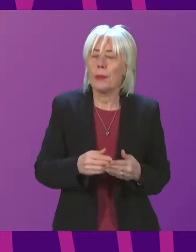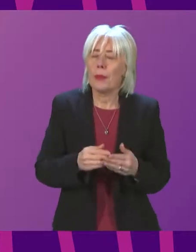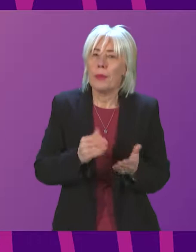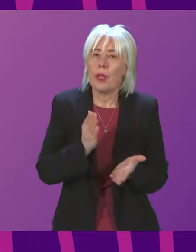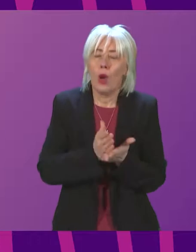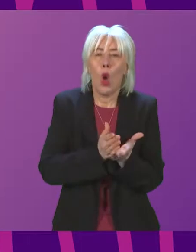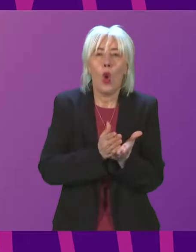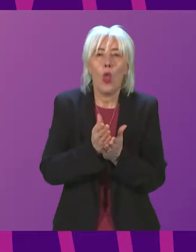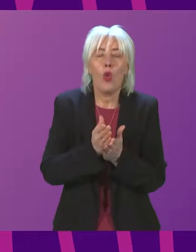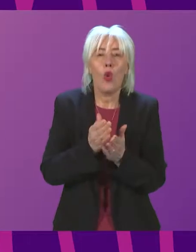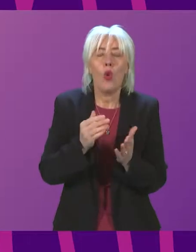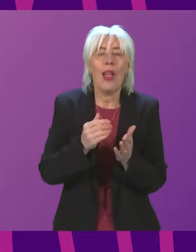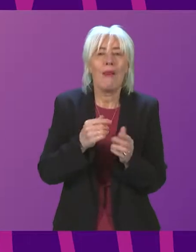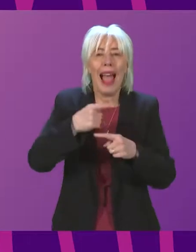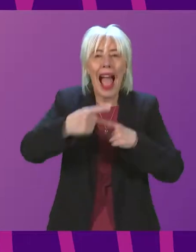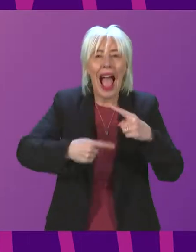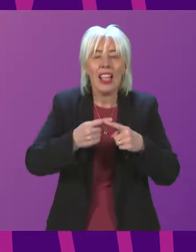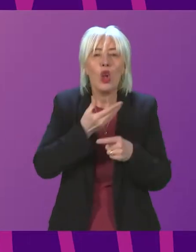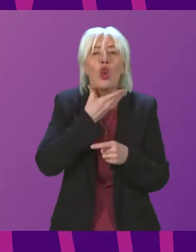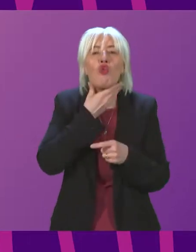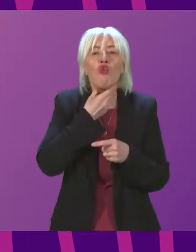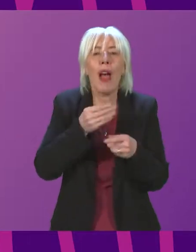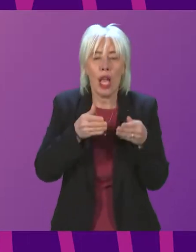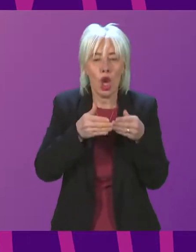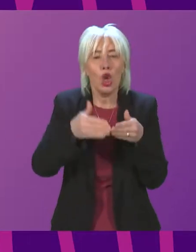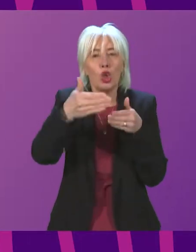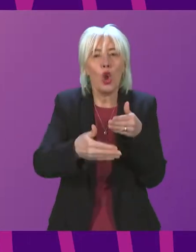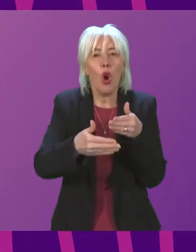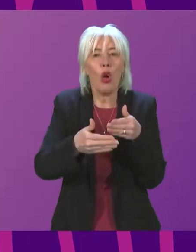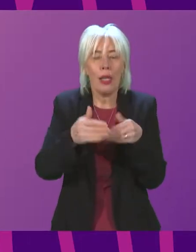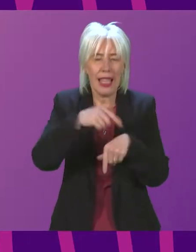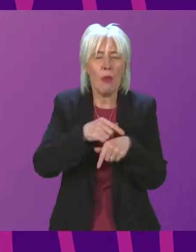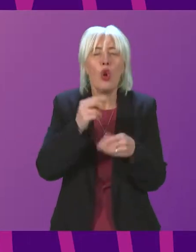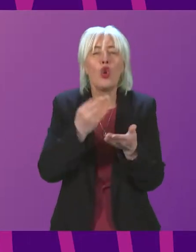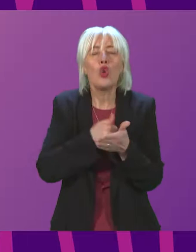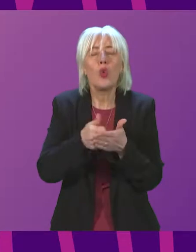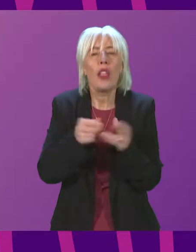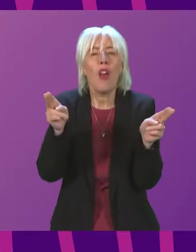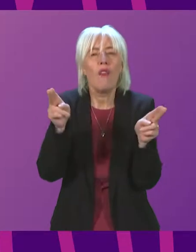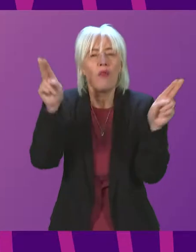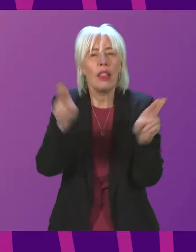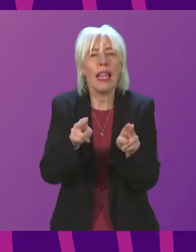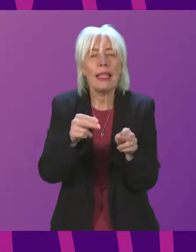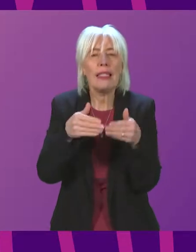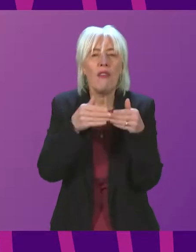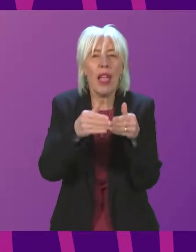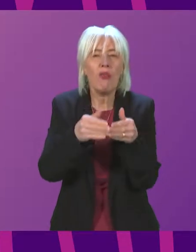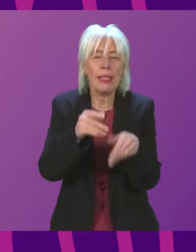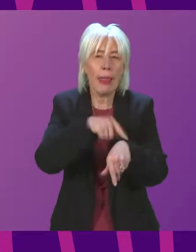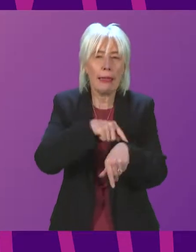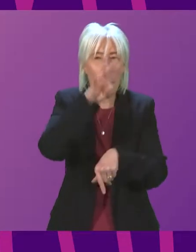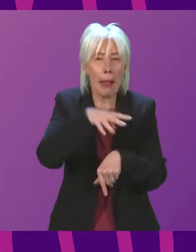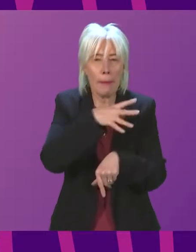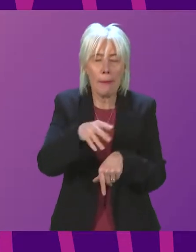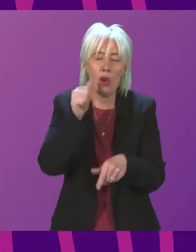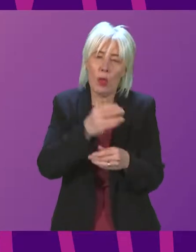during the annual dry dock period and winter timetable when fewer services are running. I know that this has resulted in challenges for some